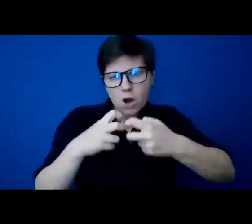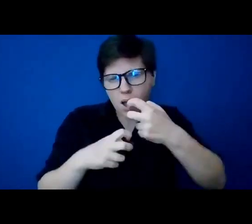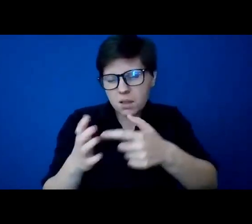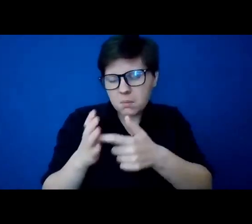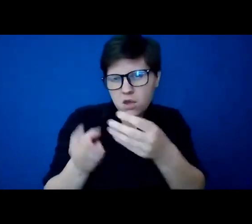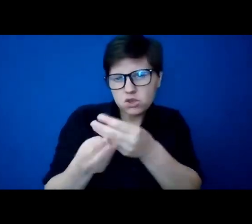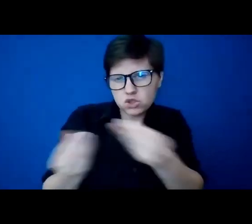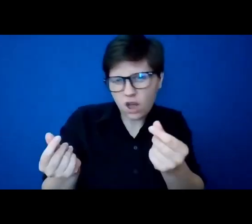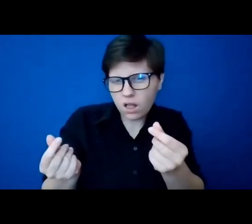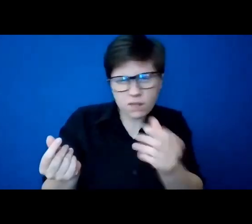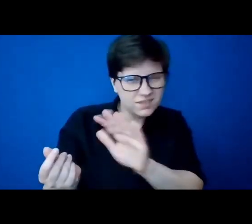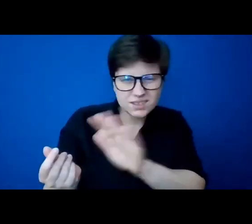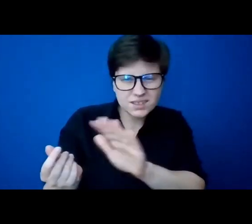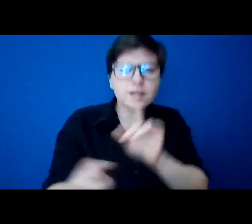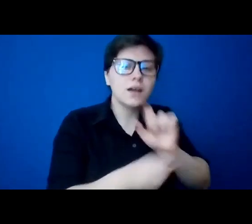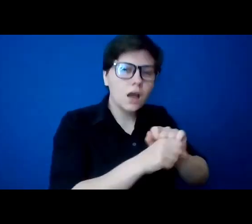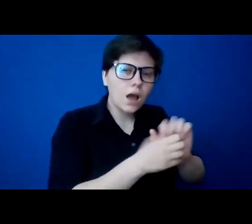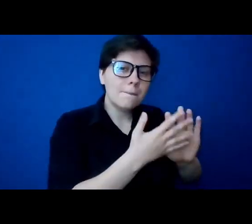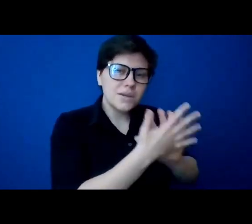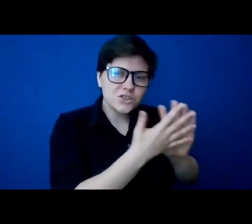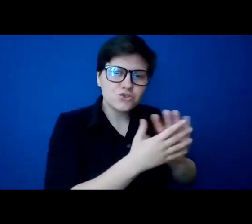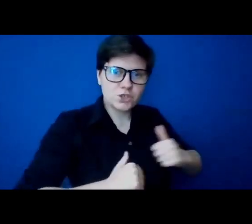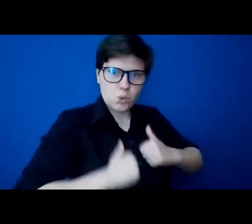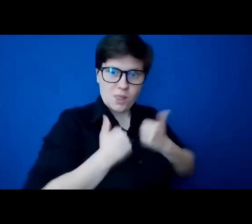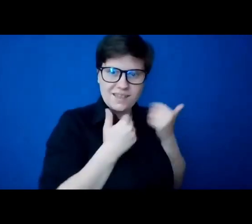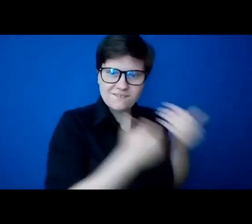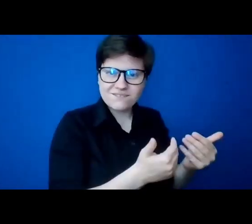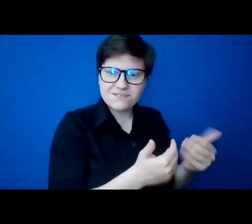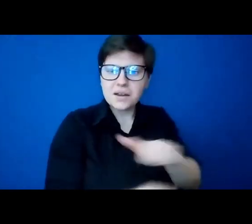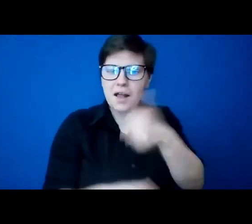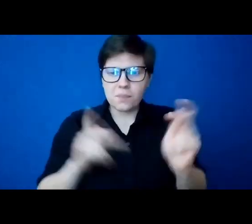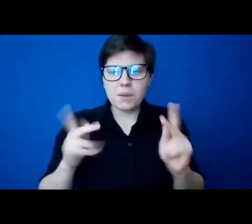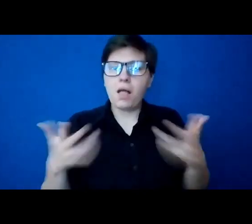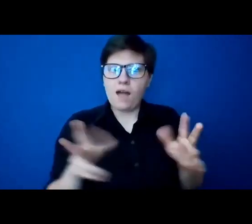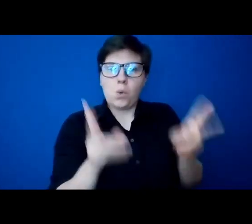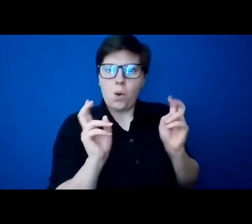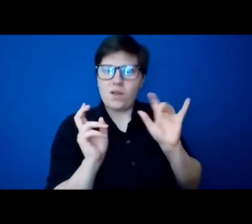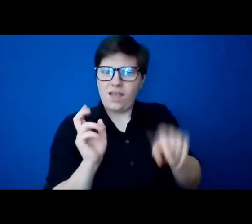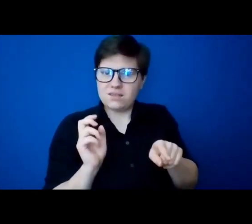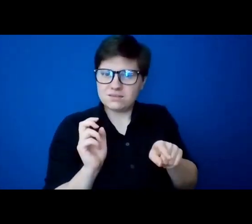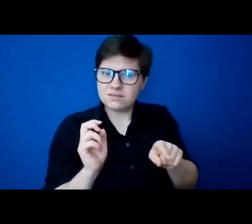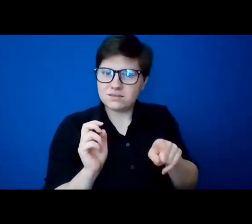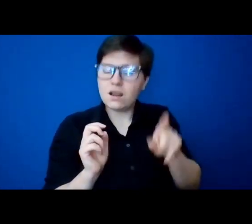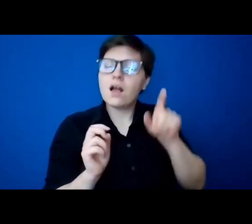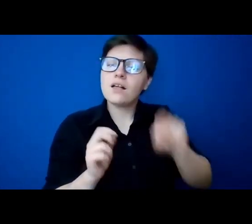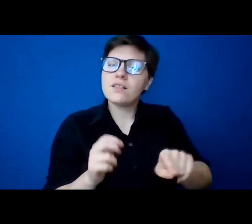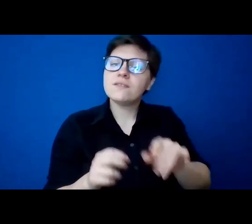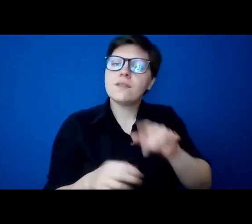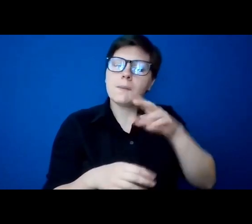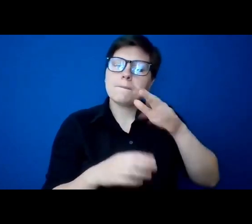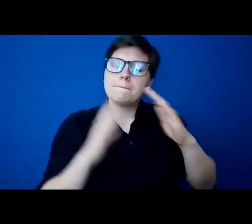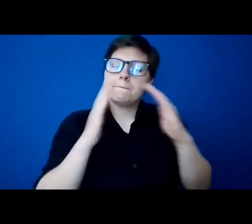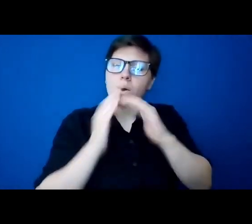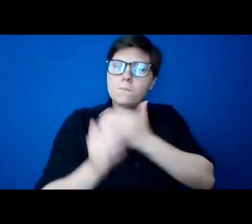as a mystery to be lived. And others have quoted that. That notion that Pope Francis talks about